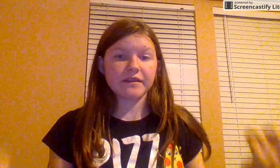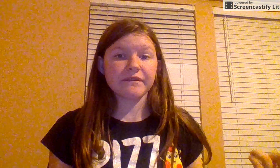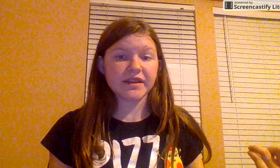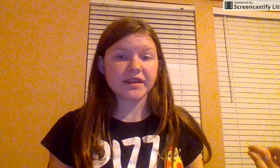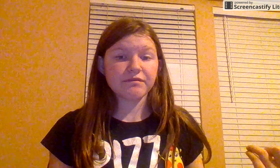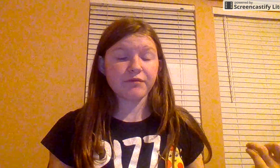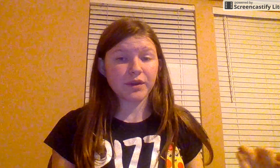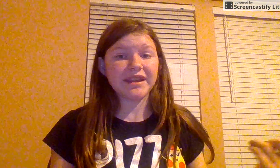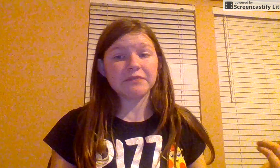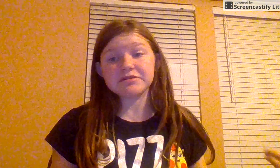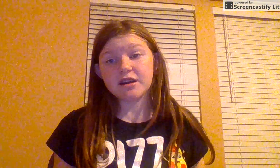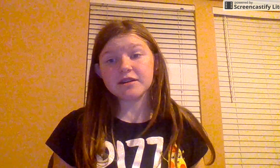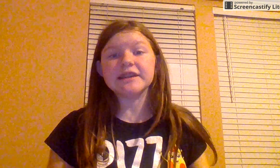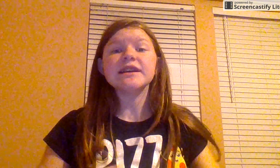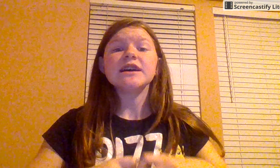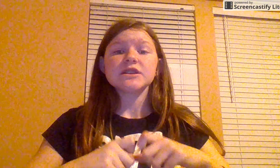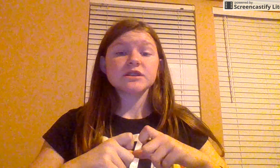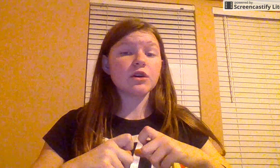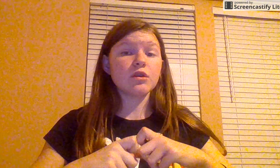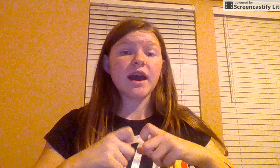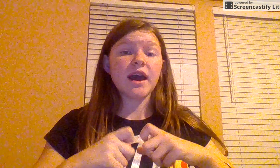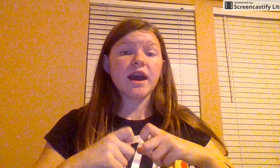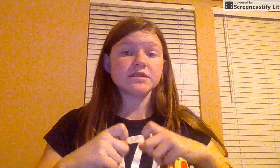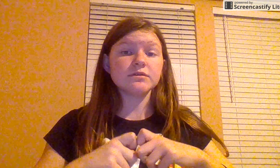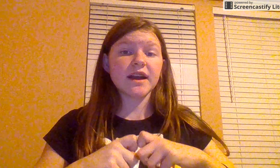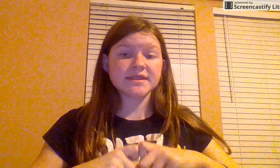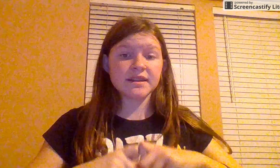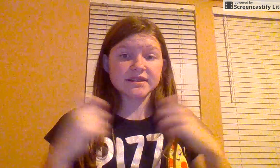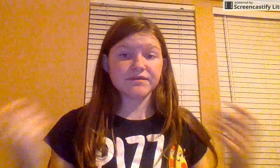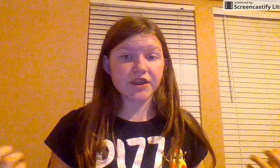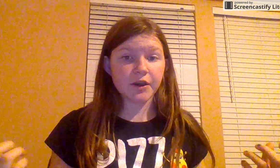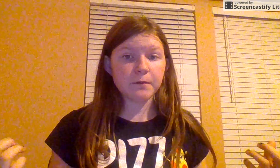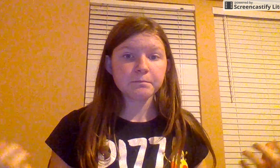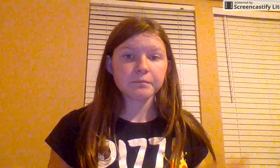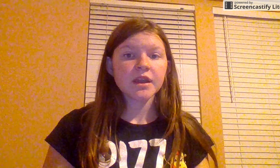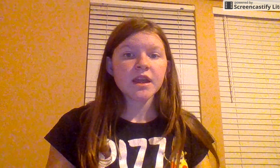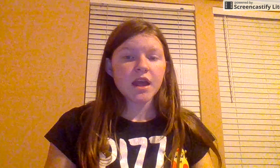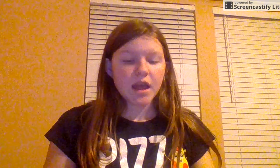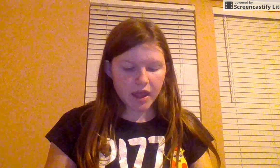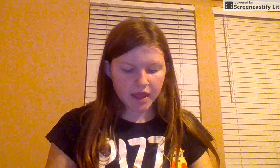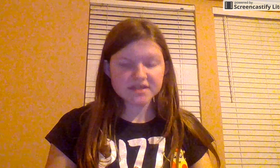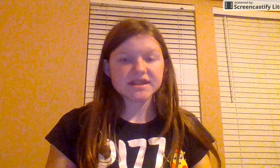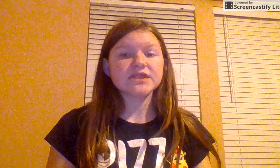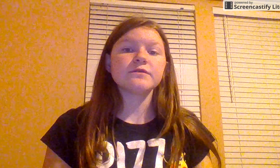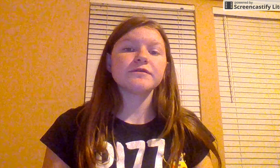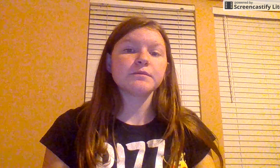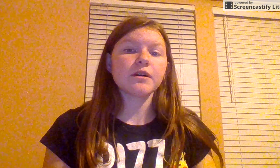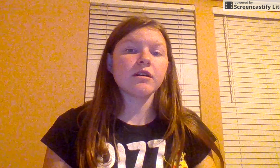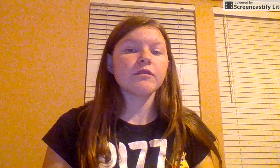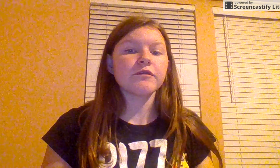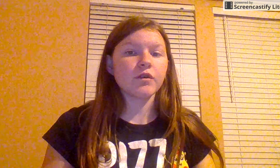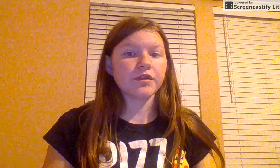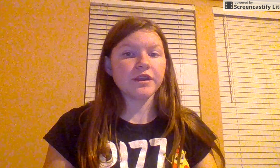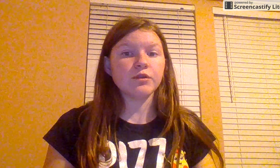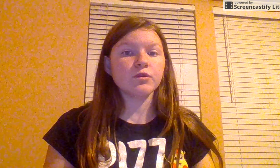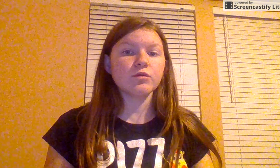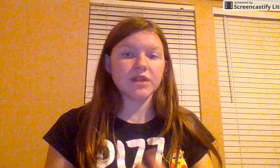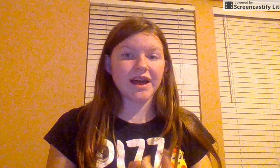fit three. I'm sorry. So, I will see you guys in the next video. And stay tuned for tomorrow for the Google Live